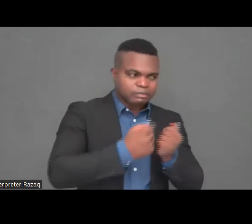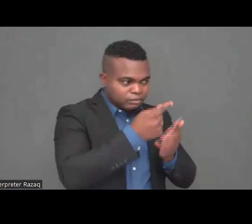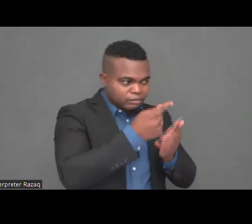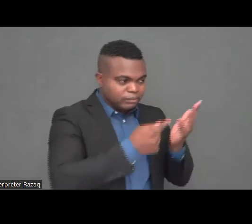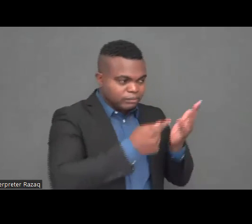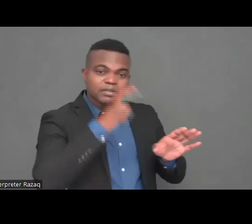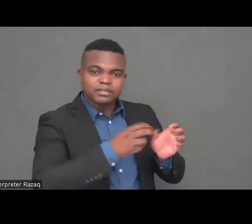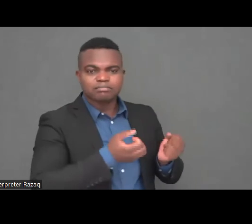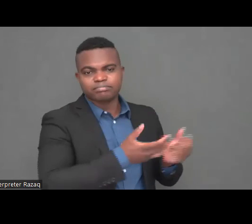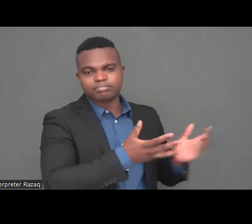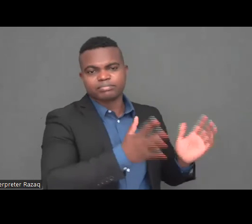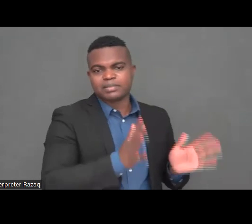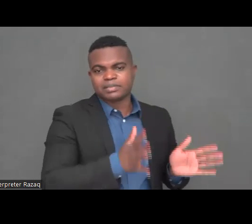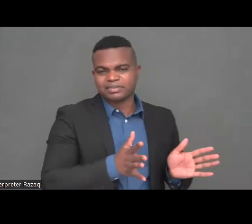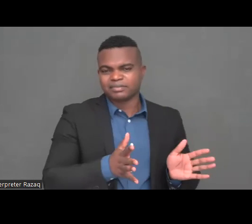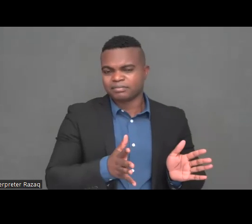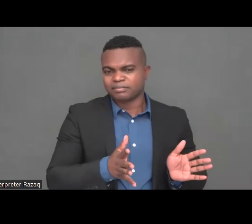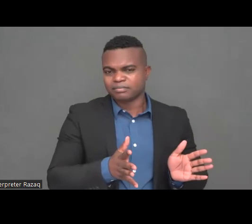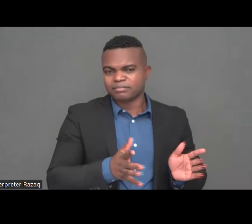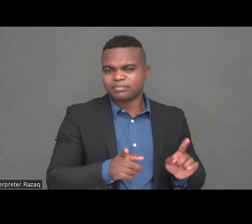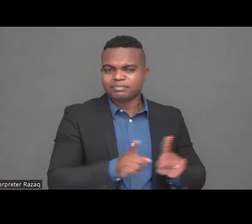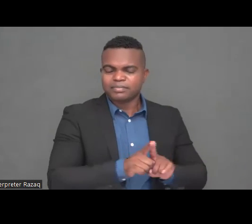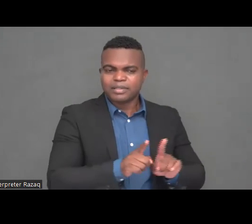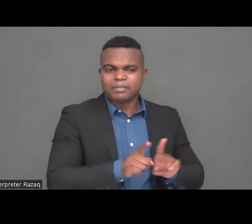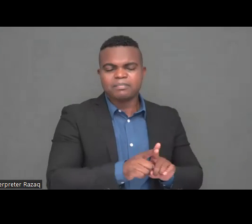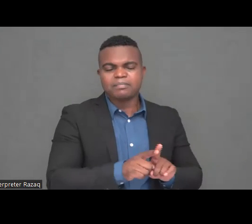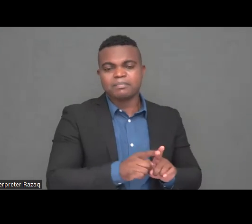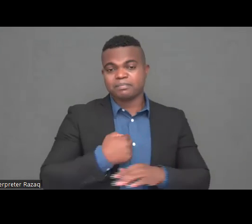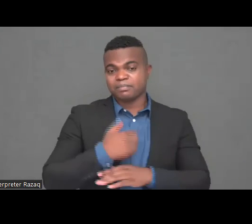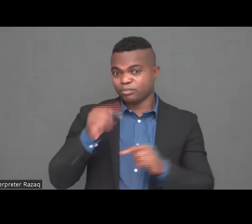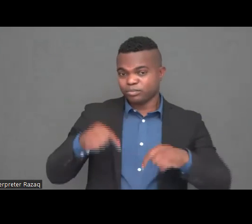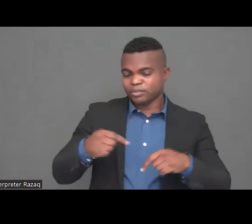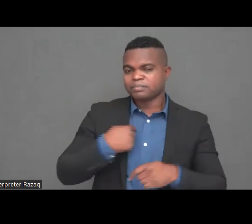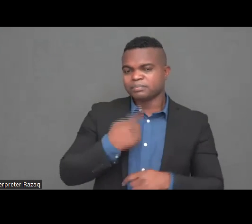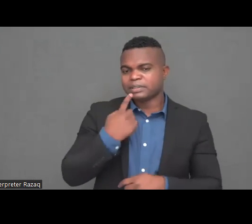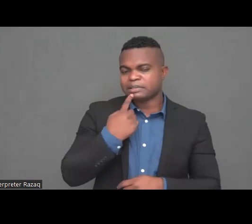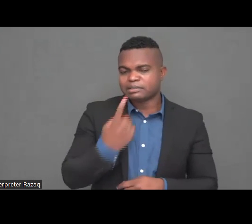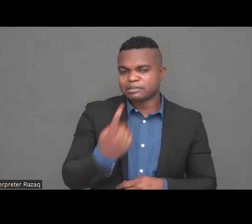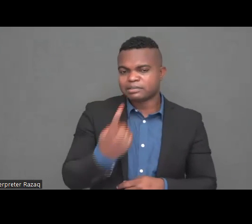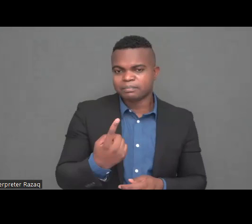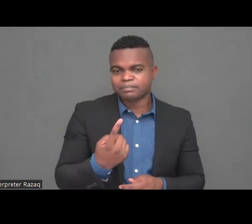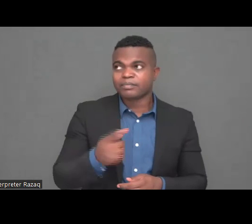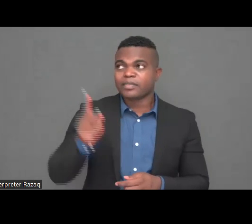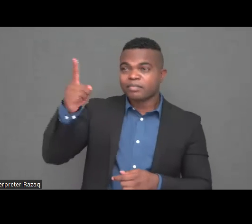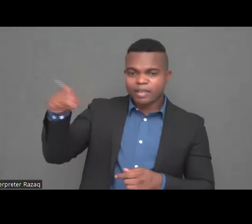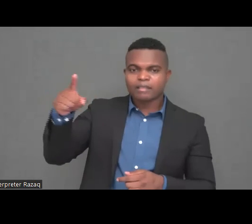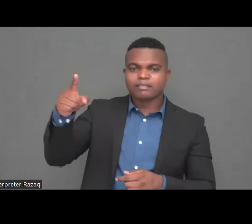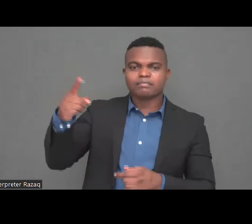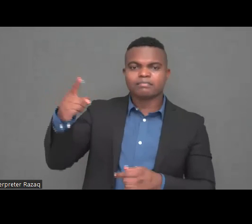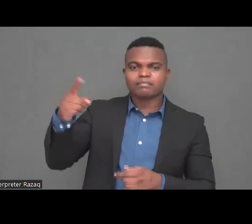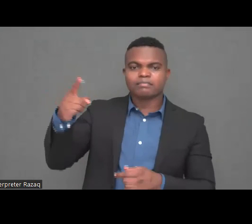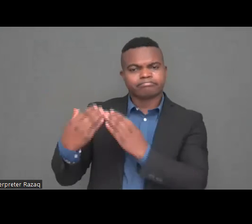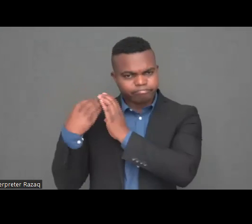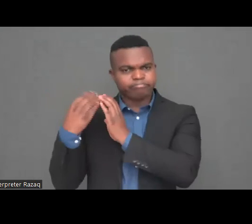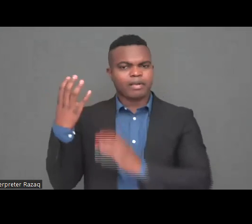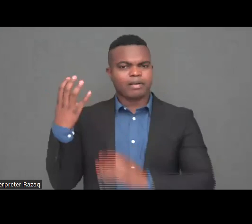obligations under the international humanitarian human rights law and the CRPD so our colleagues in